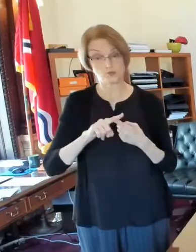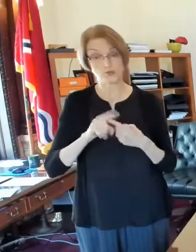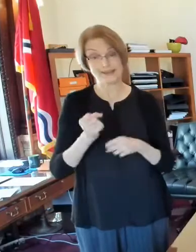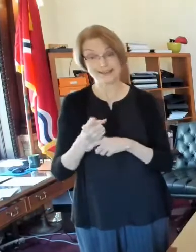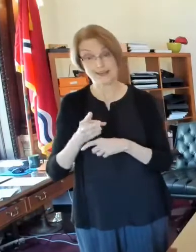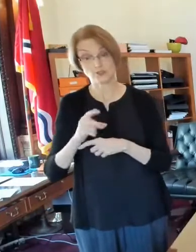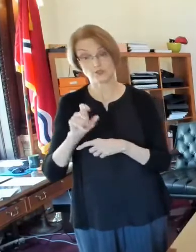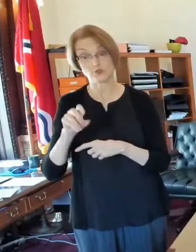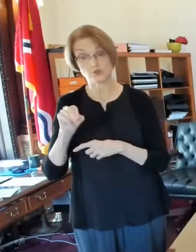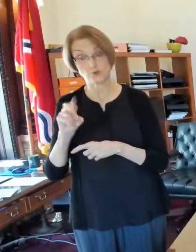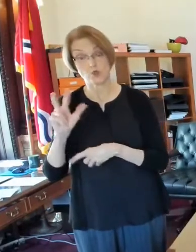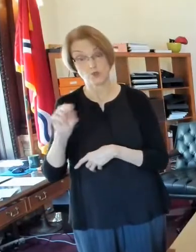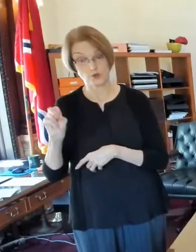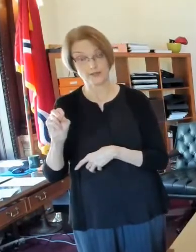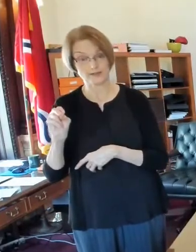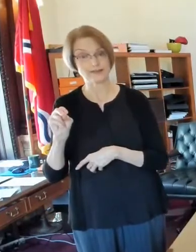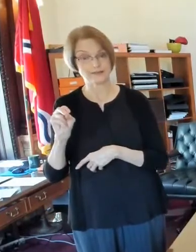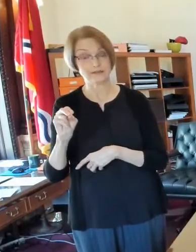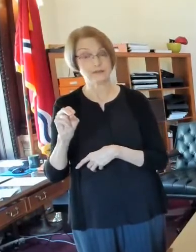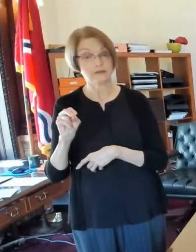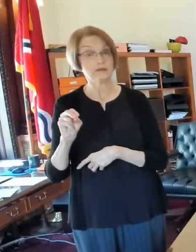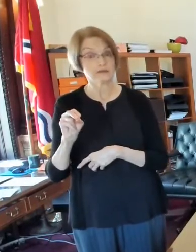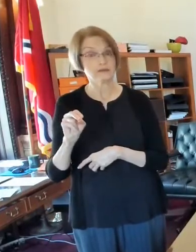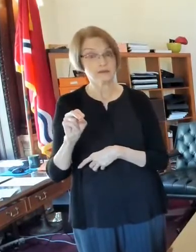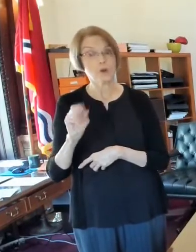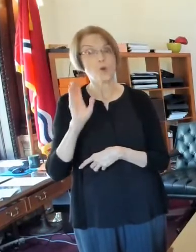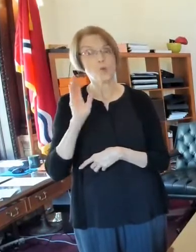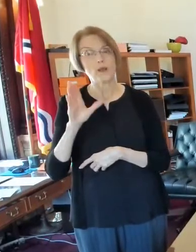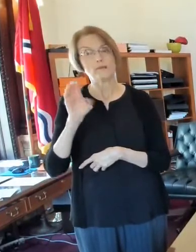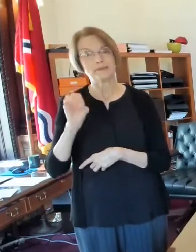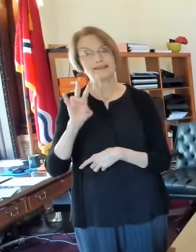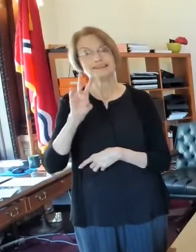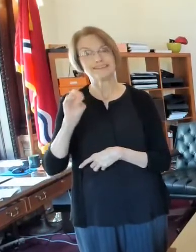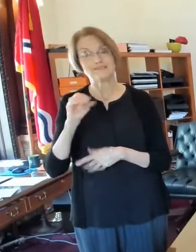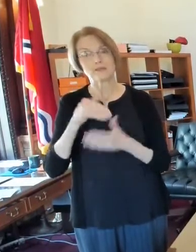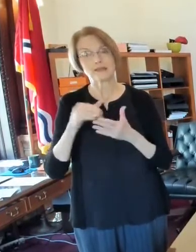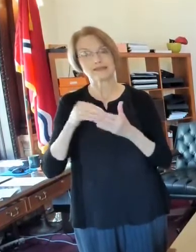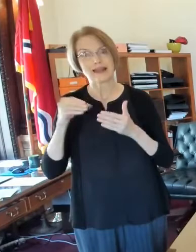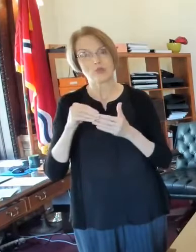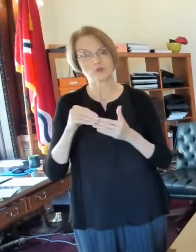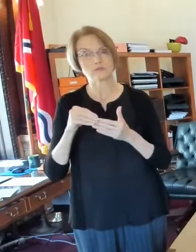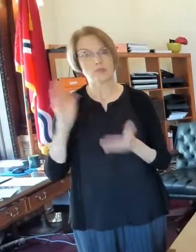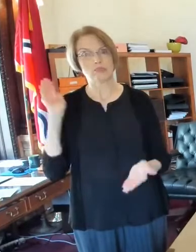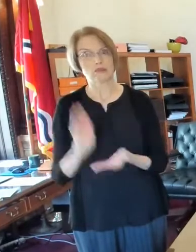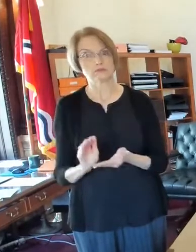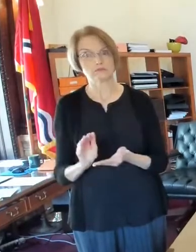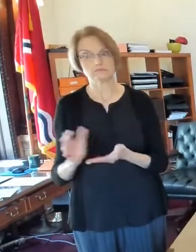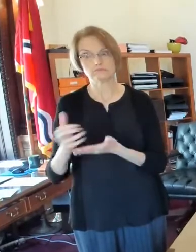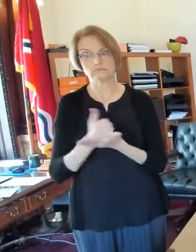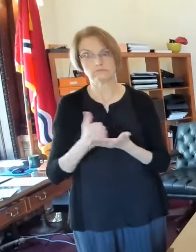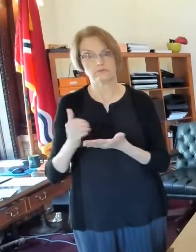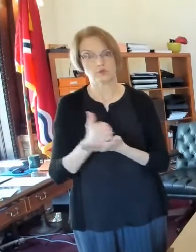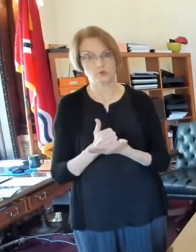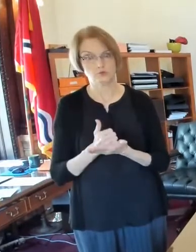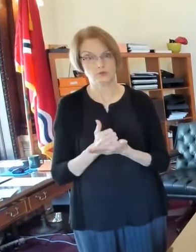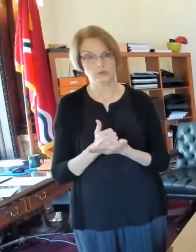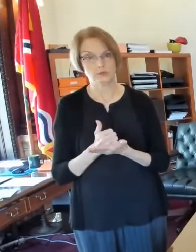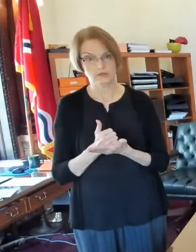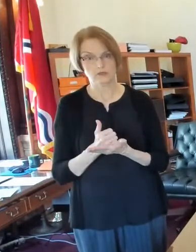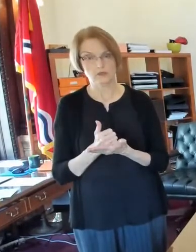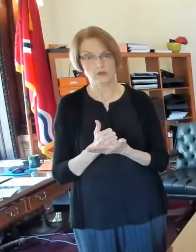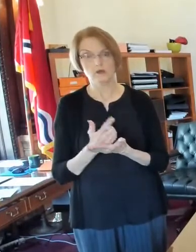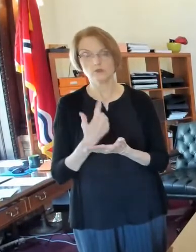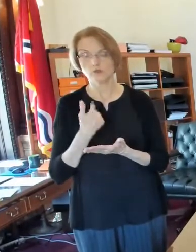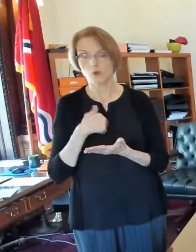we're predicting to be almost $70 million down in our revenue. So we are being very careful about